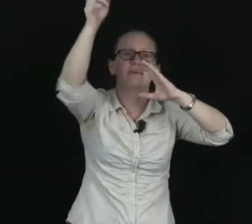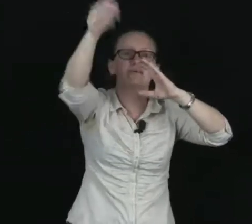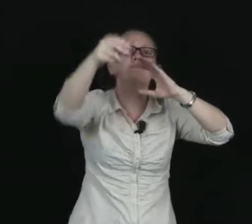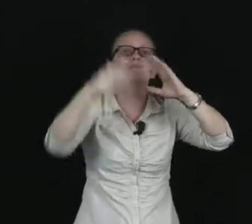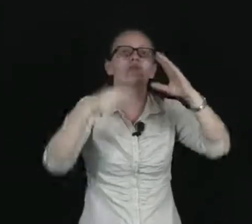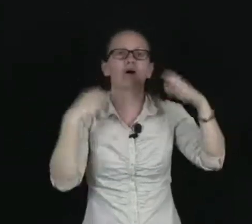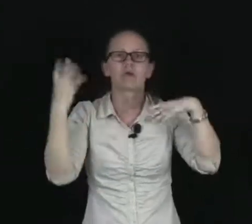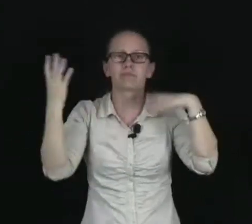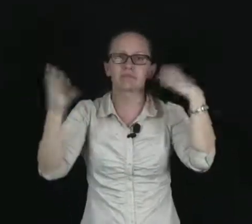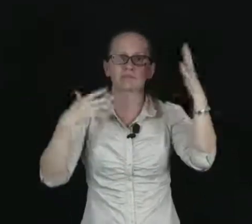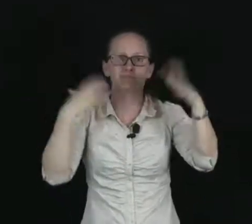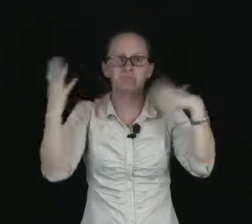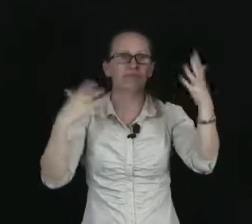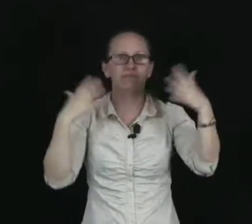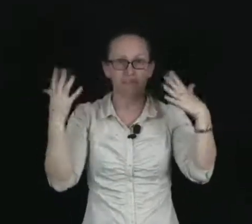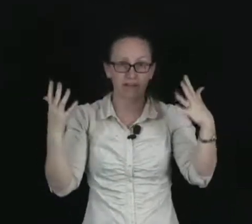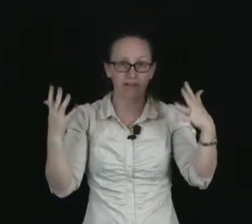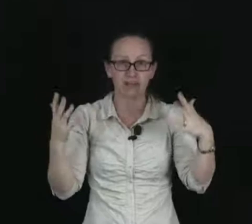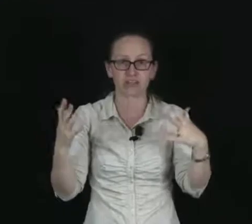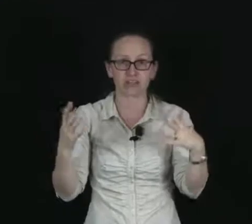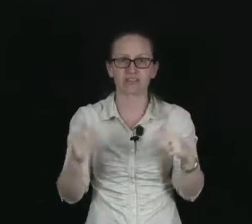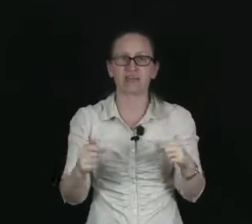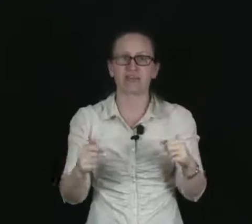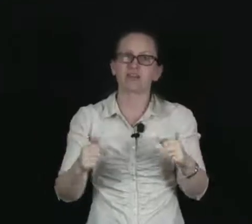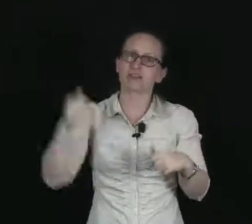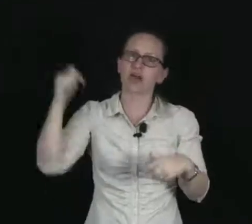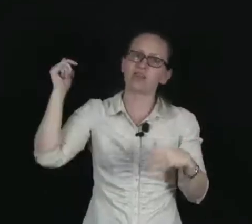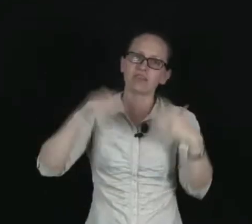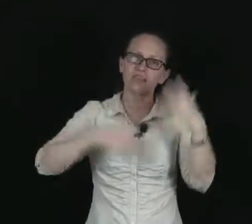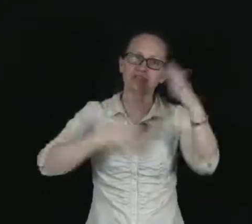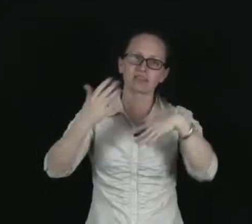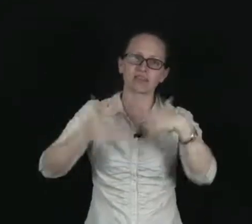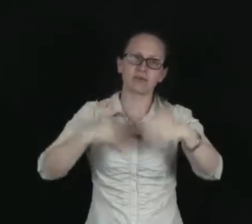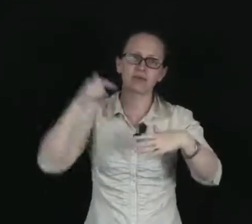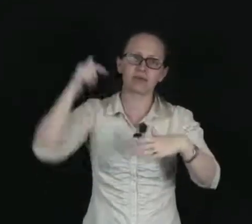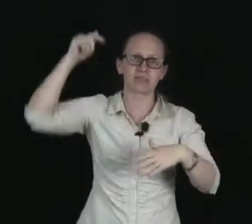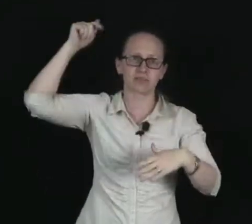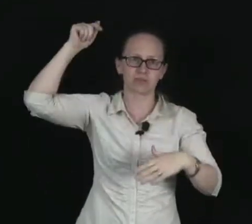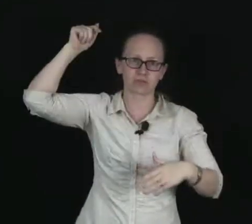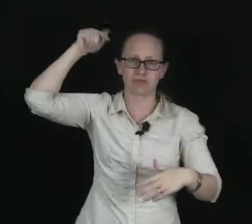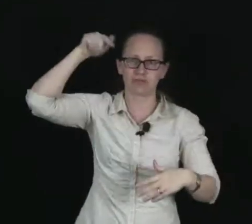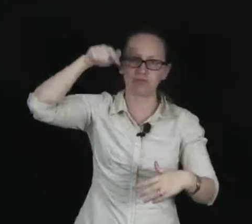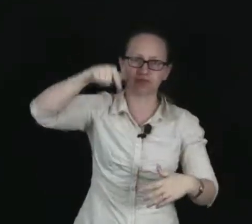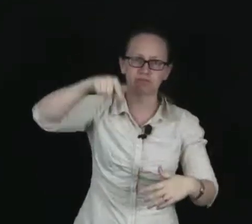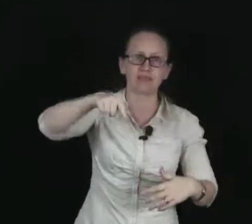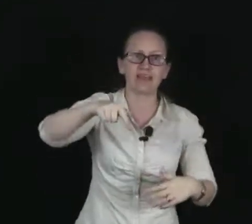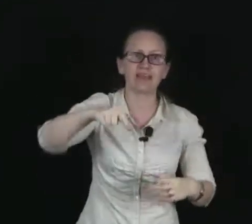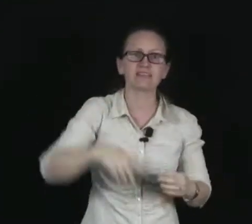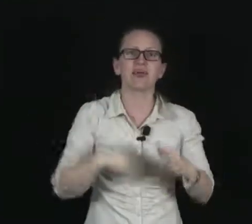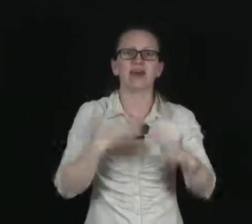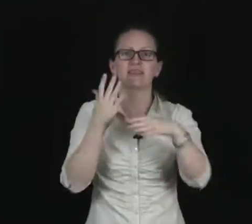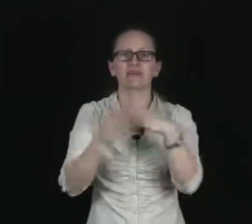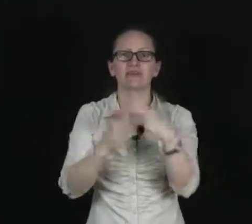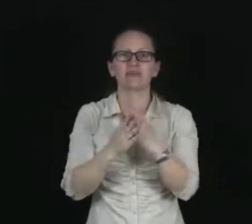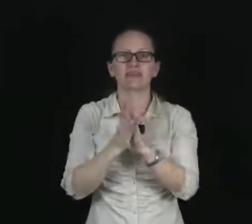them from different directions. Now these gamma rays will travel as rays and they're going to